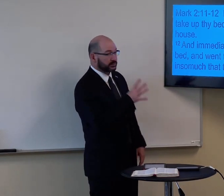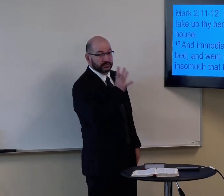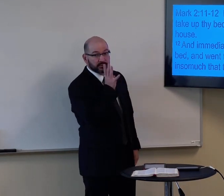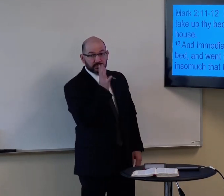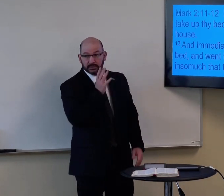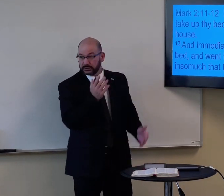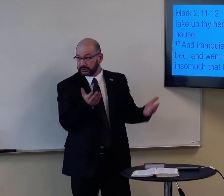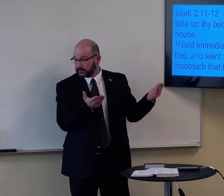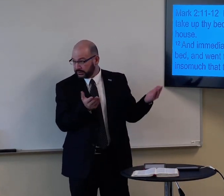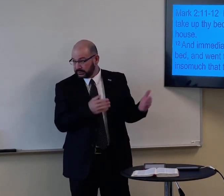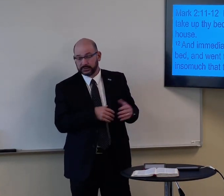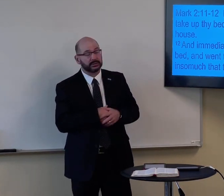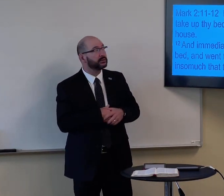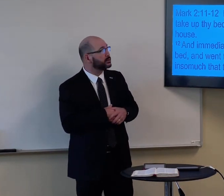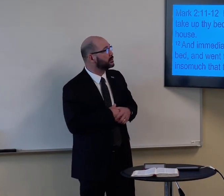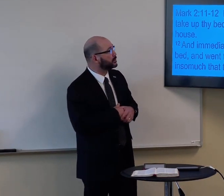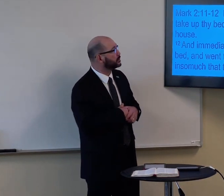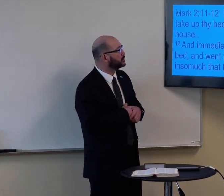And Jesus is speaking in this verse.